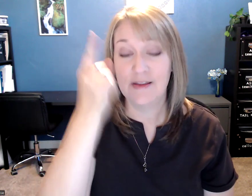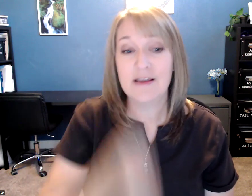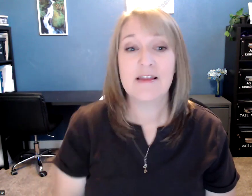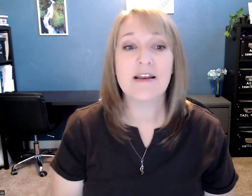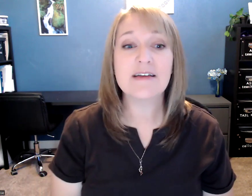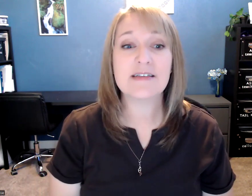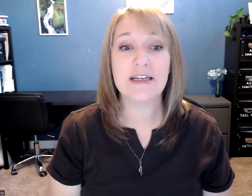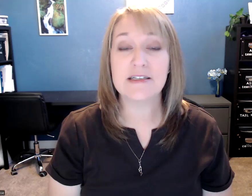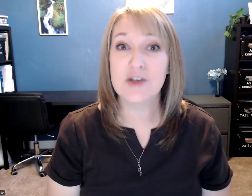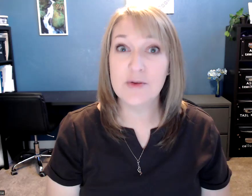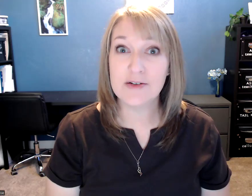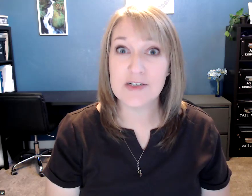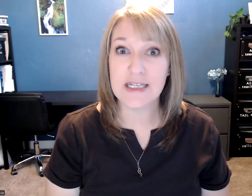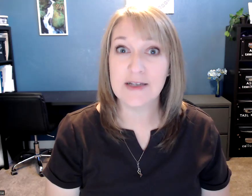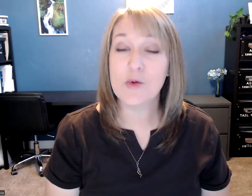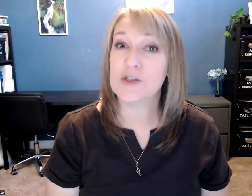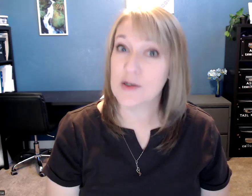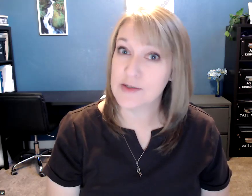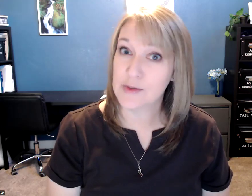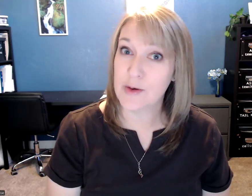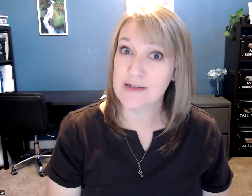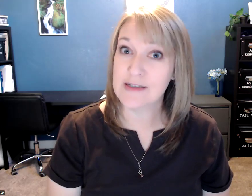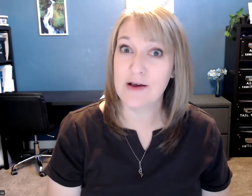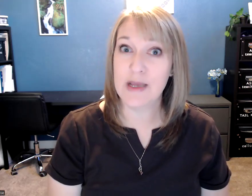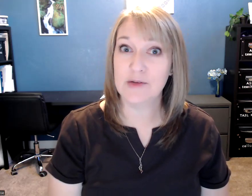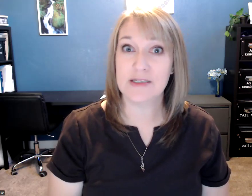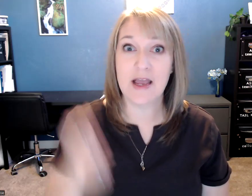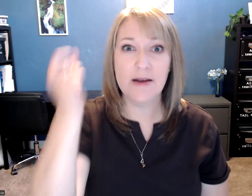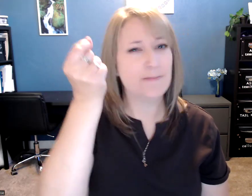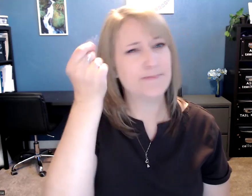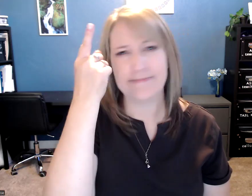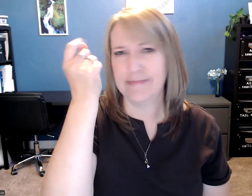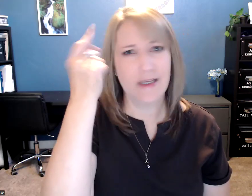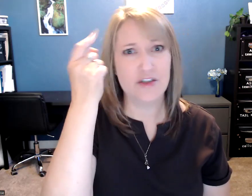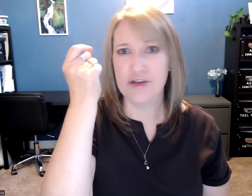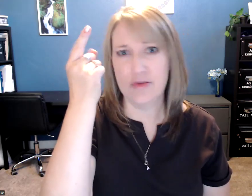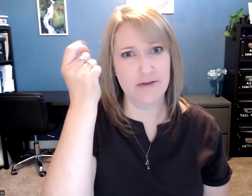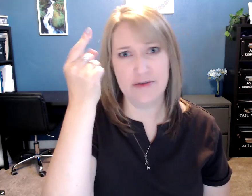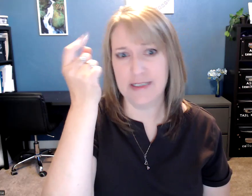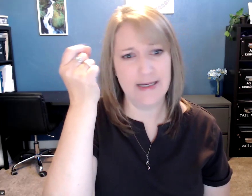The next sign is don't understand, which also requires a non-manual sign. Don't understand.